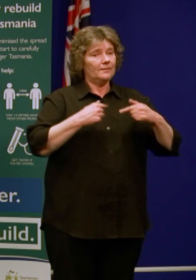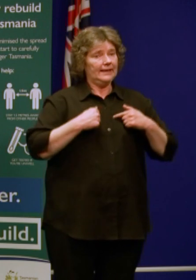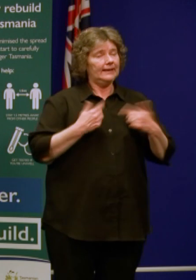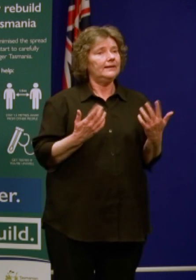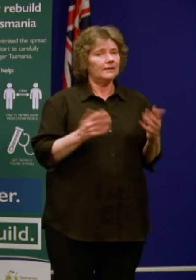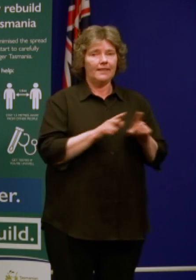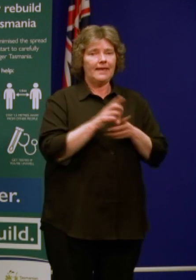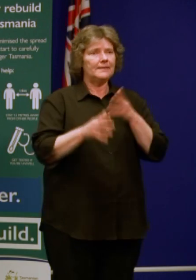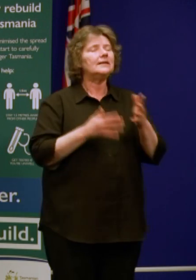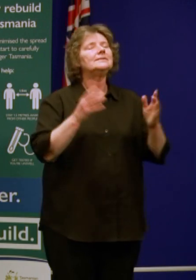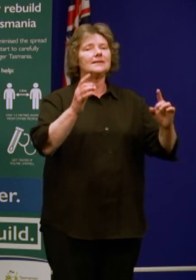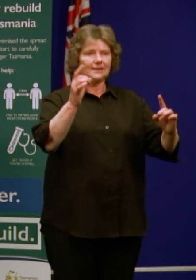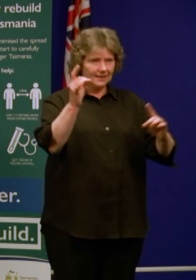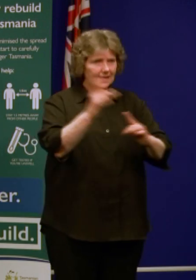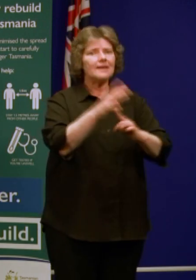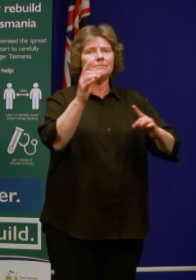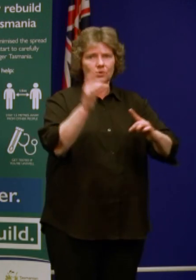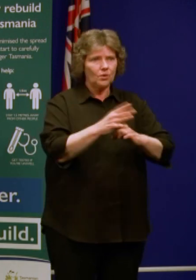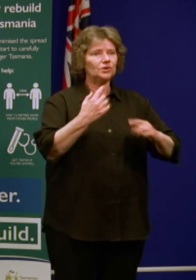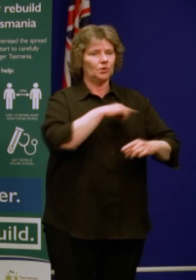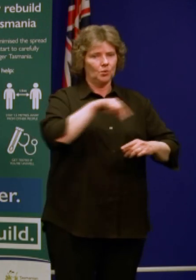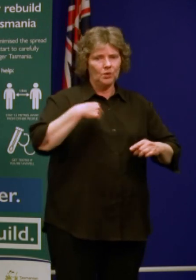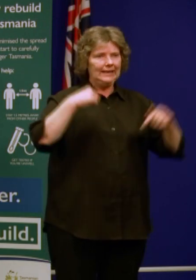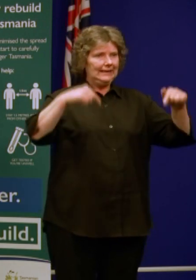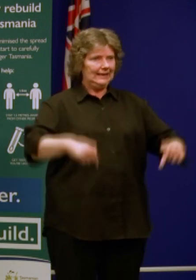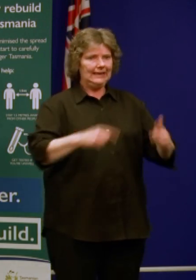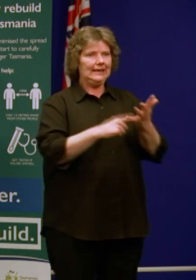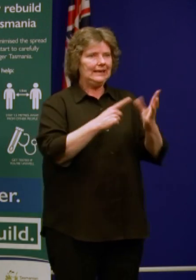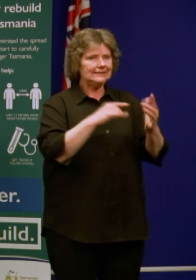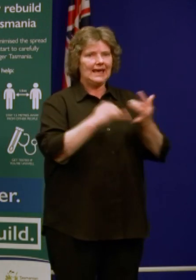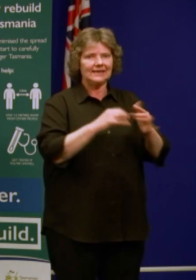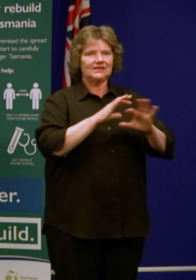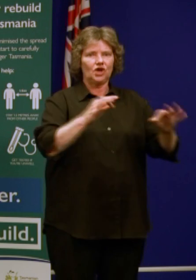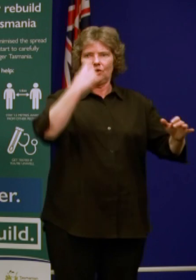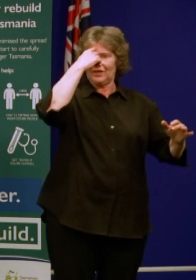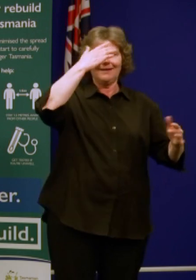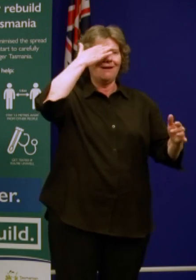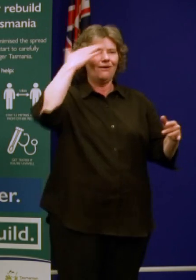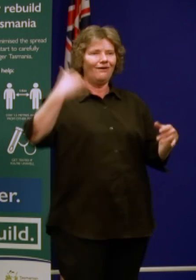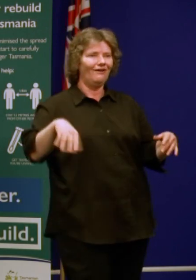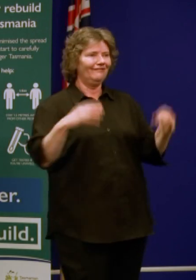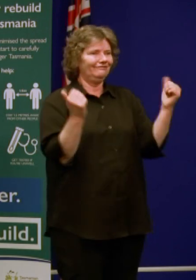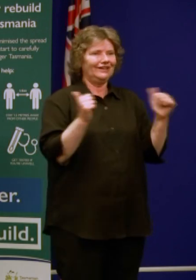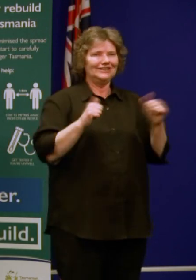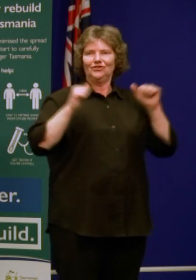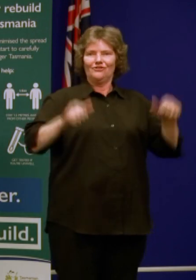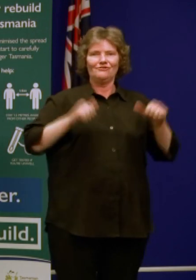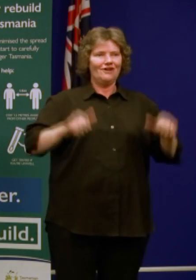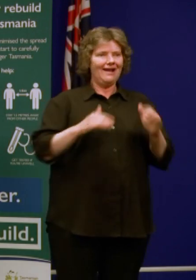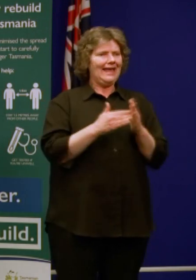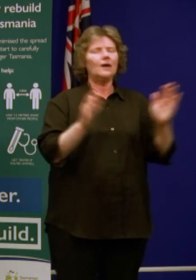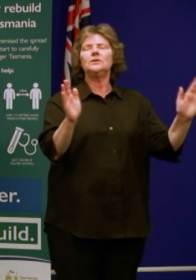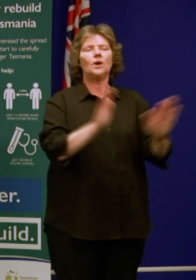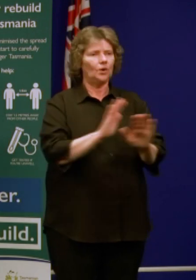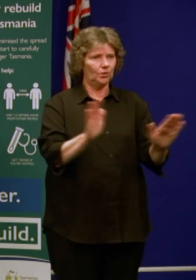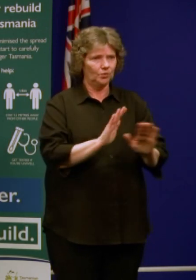that we don't become complacent, that we don't think that this is over. We need to remain vigilant, we